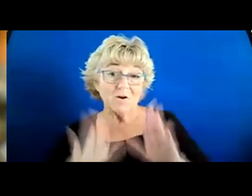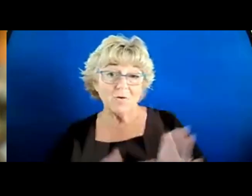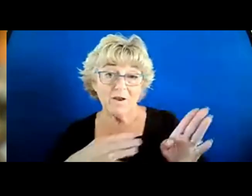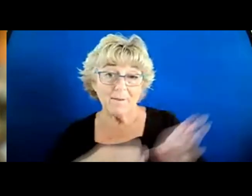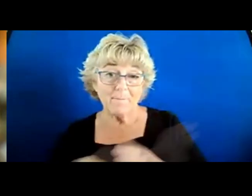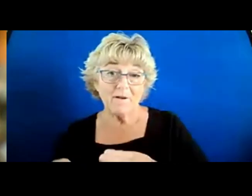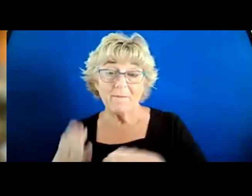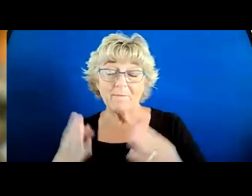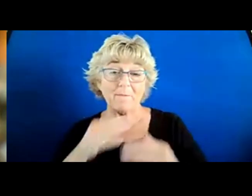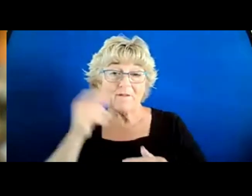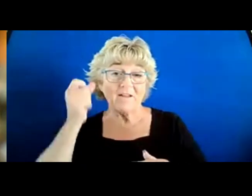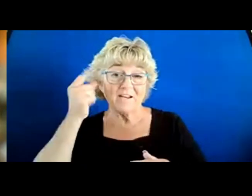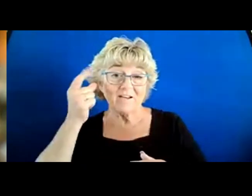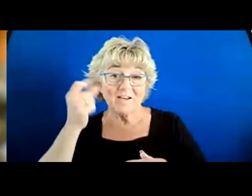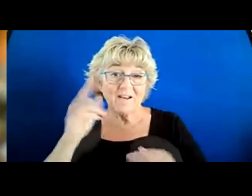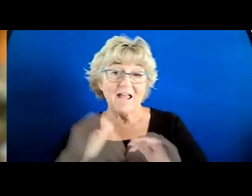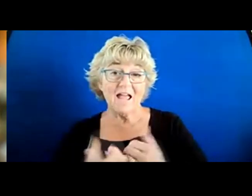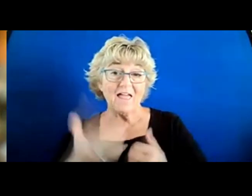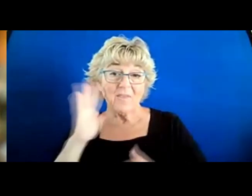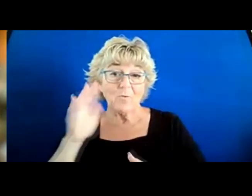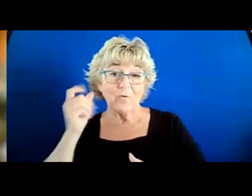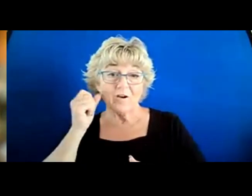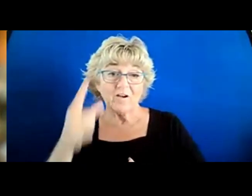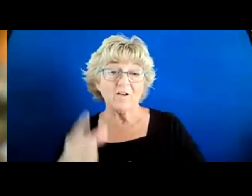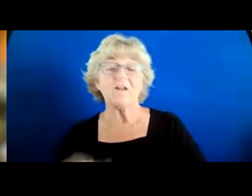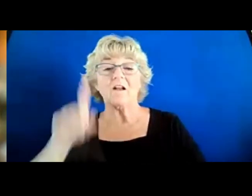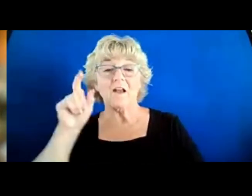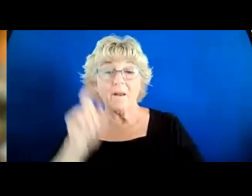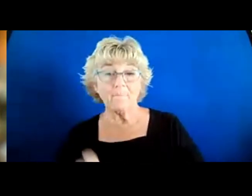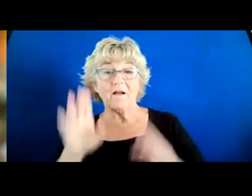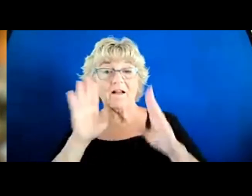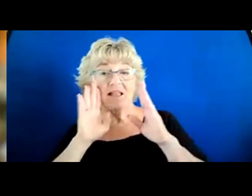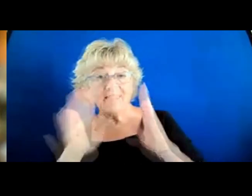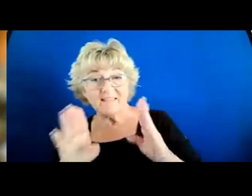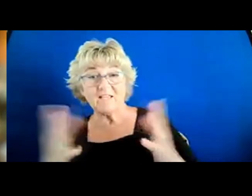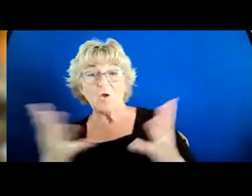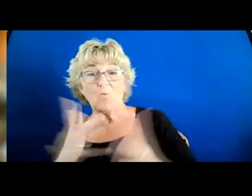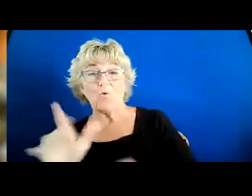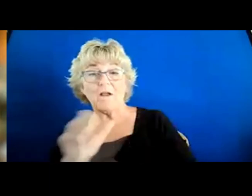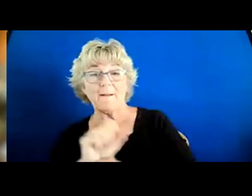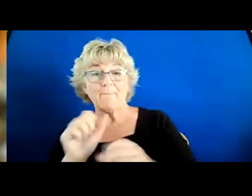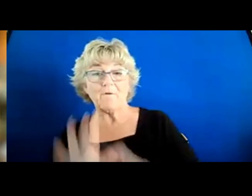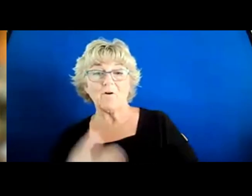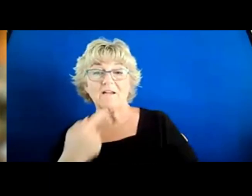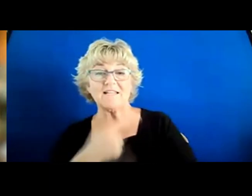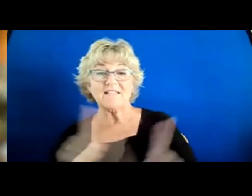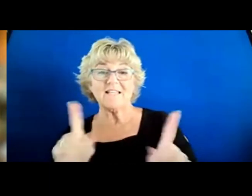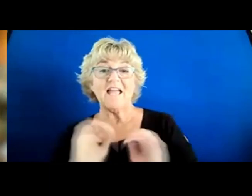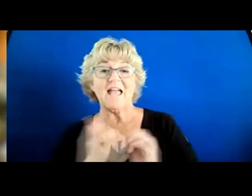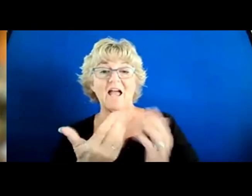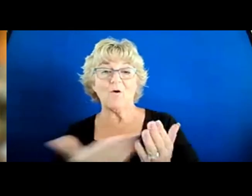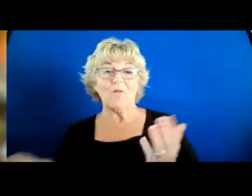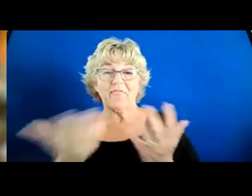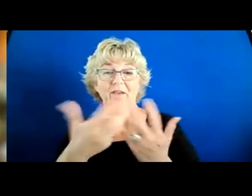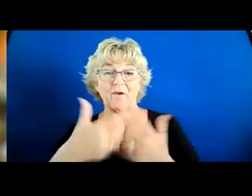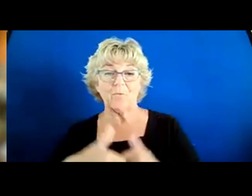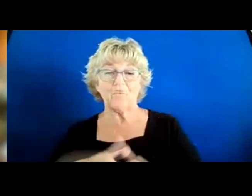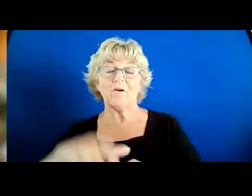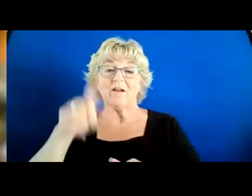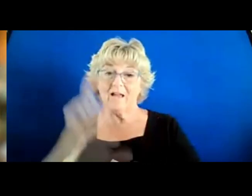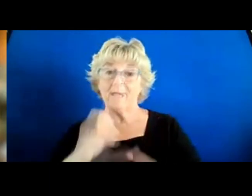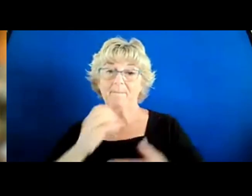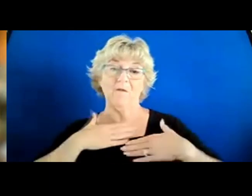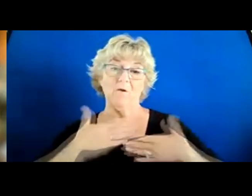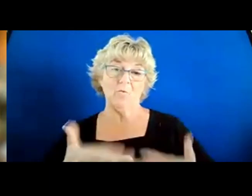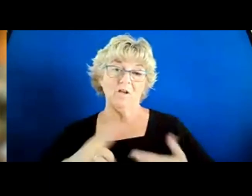wasn't understood the way you thought it was going to be understood. You've got to listen to what your employees are saying about how things are working. And you have to be willing